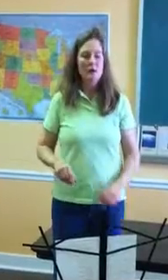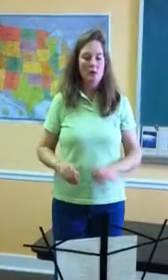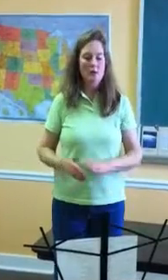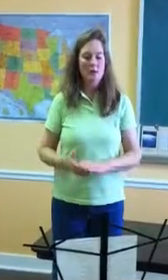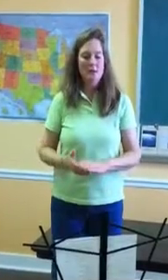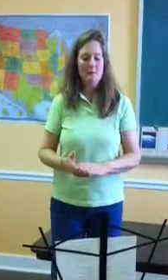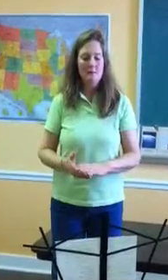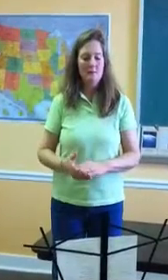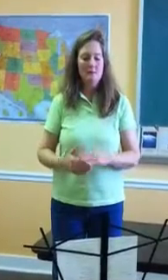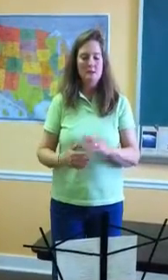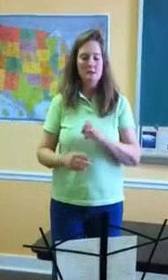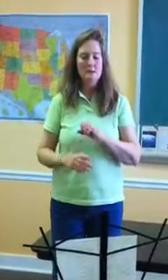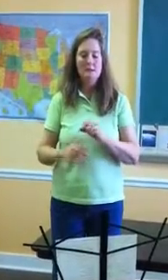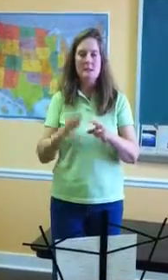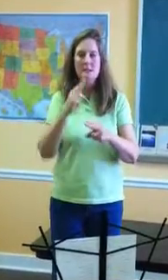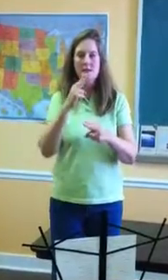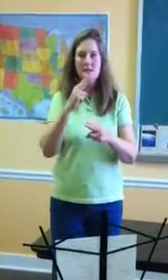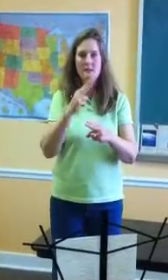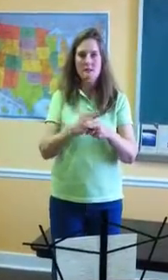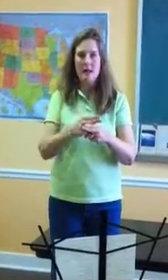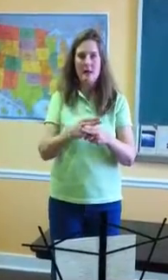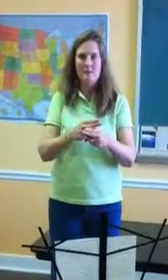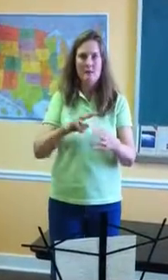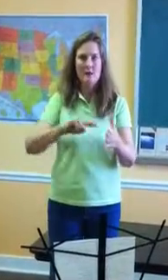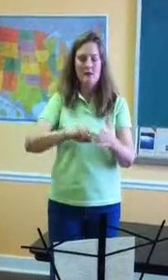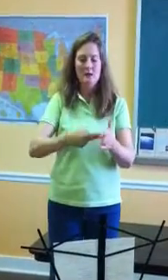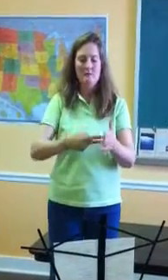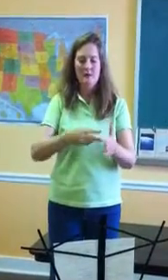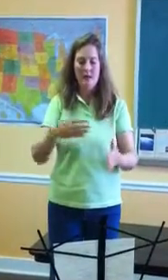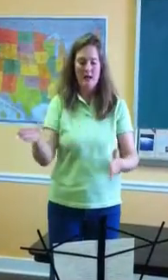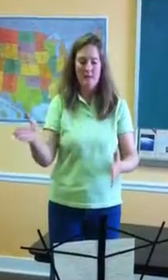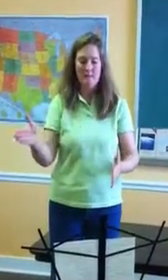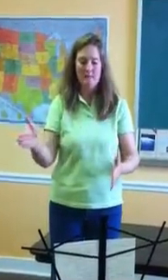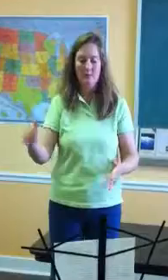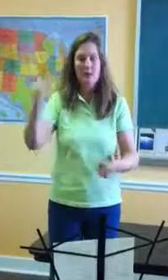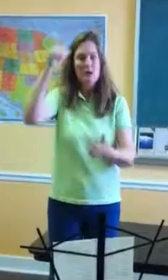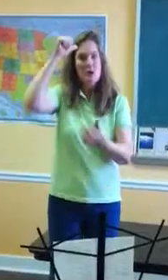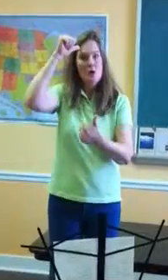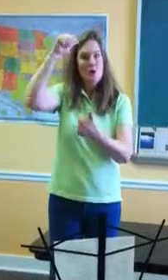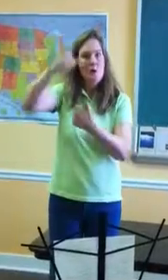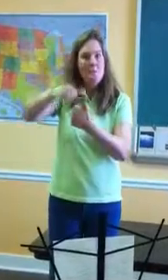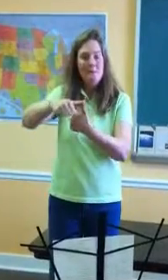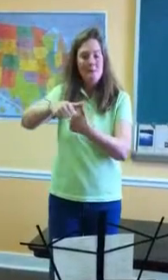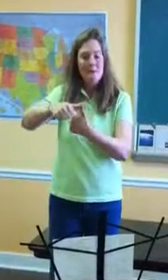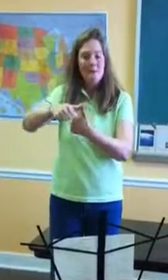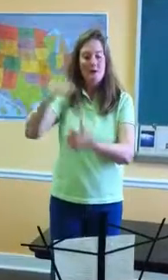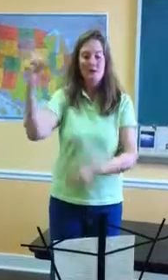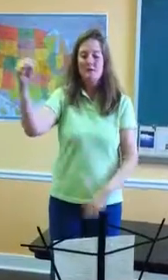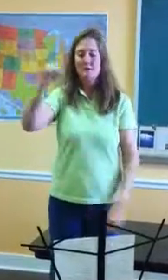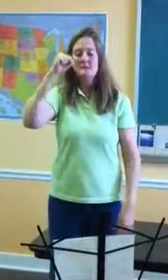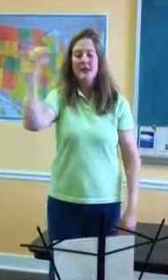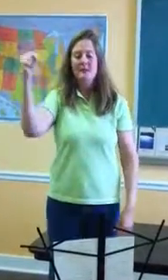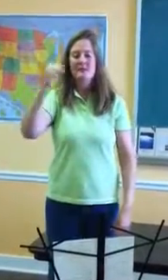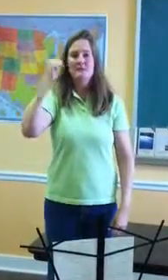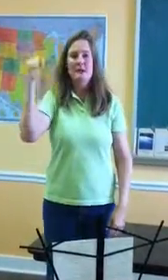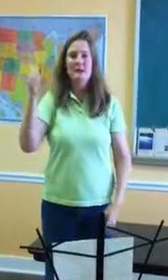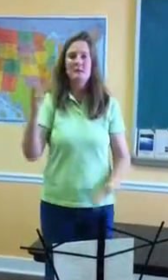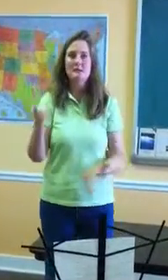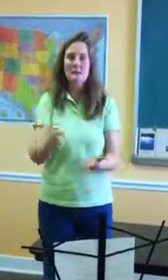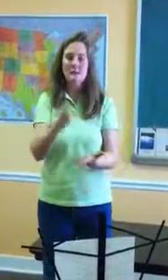hold him guiltless that taketh his name in vain. Remember the Sabbath day to keep